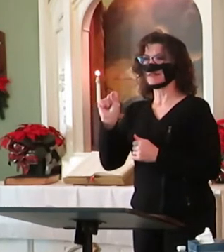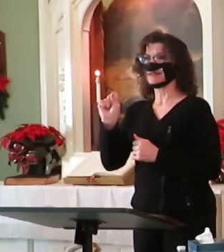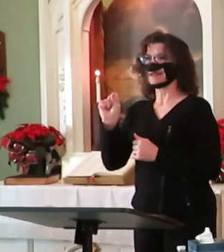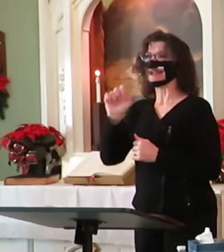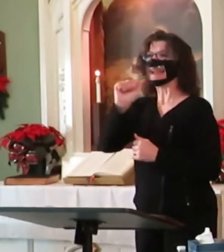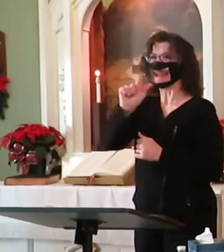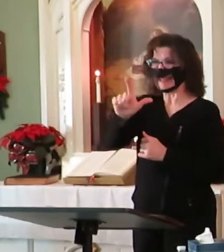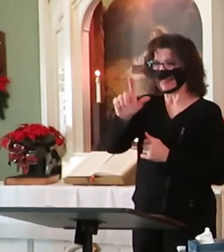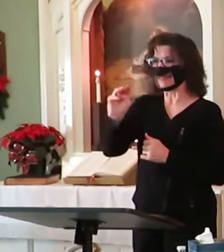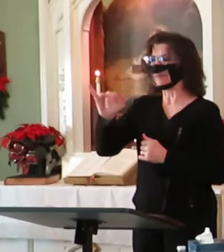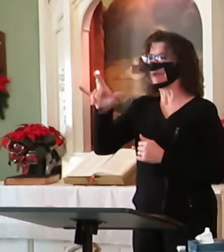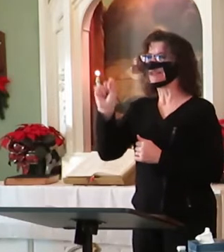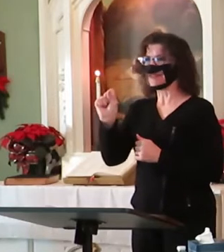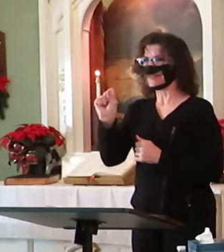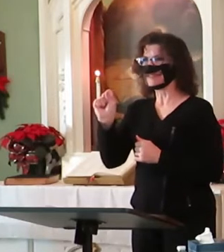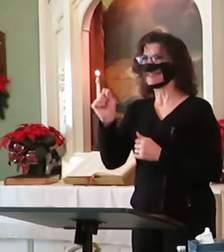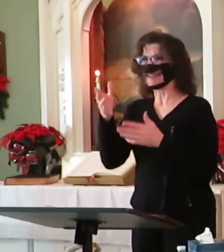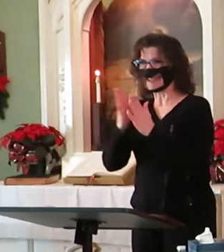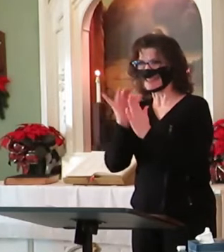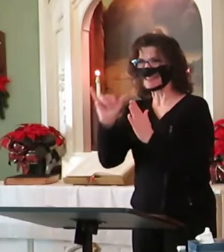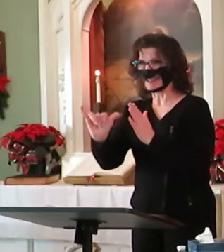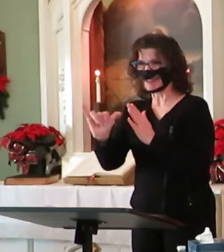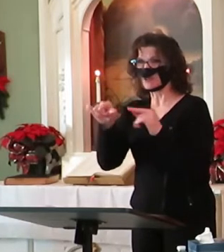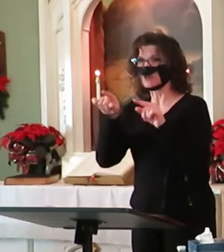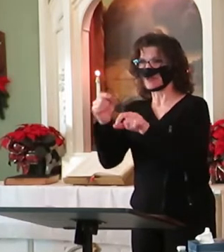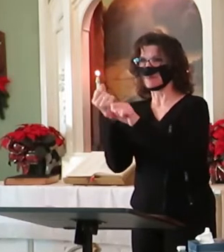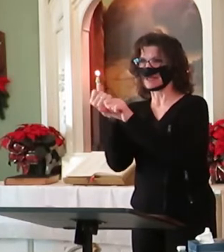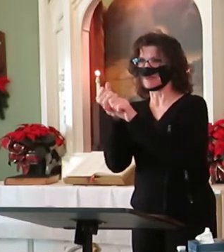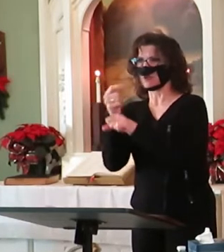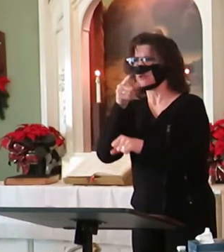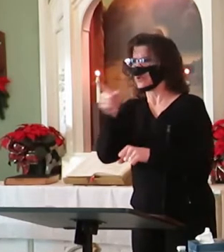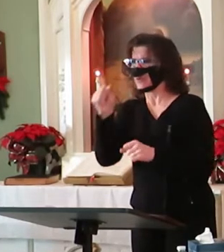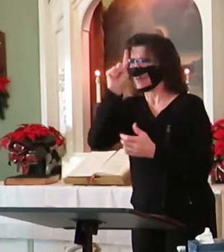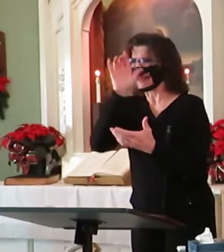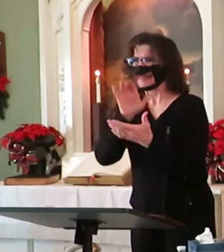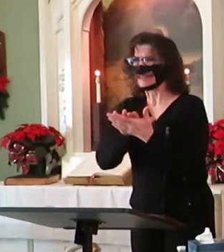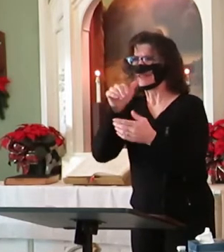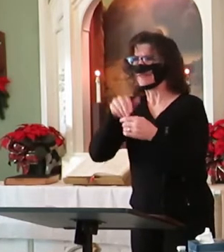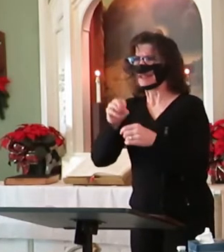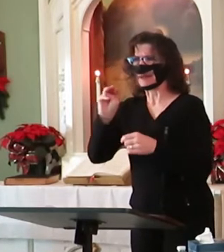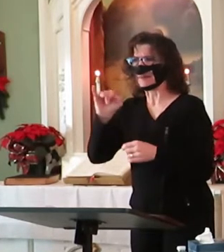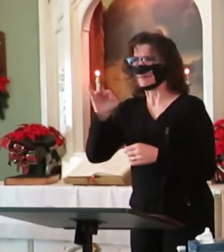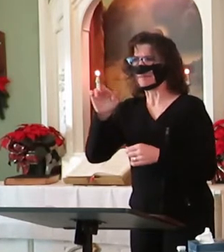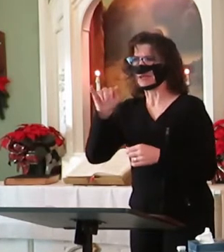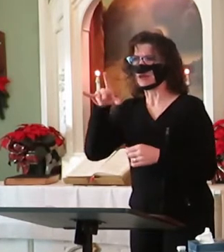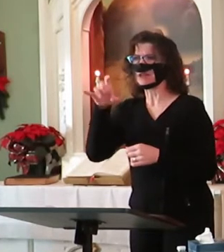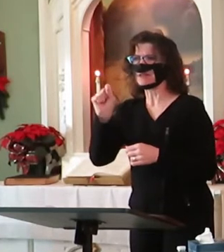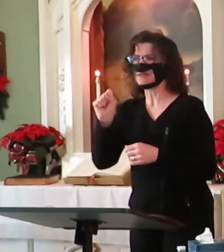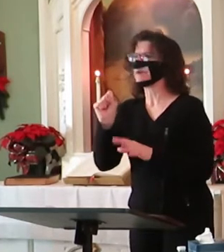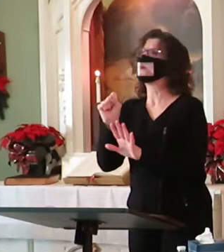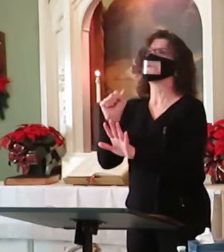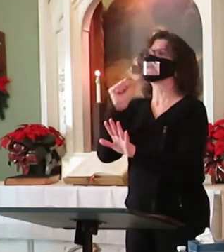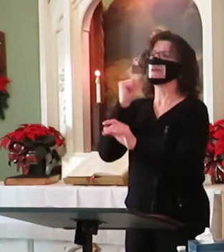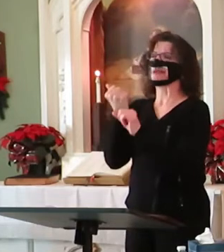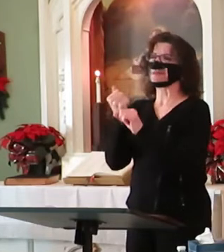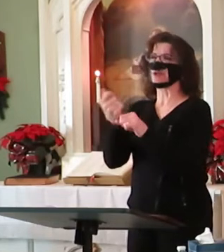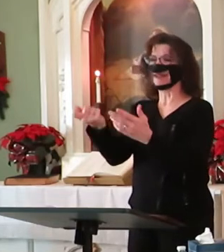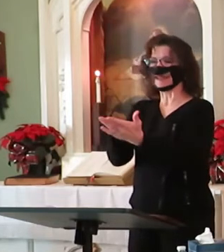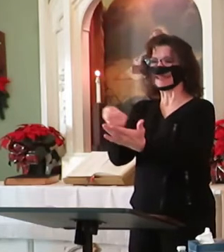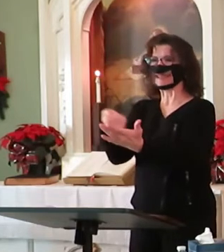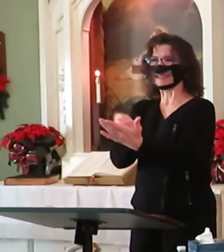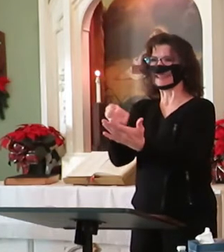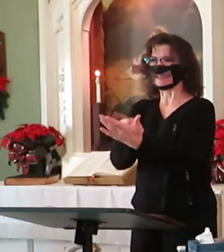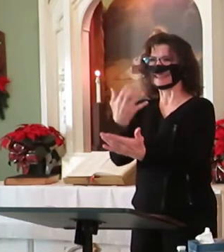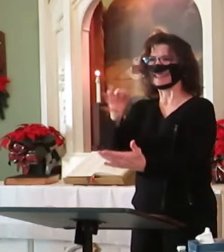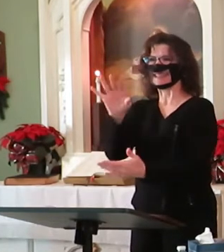when he asks, do you believe in miracles? As the upset of the Soviet hockey team in 1980,